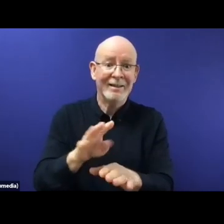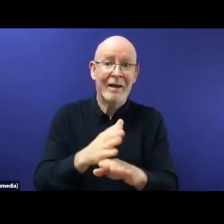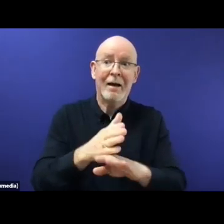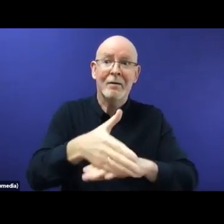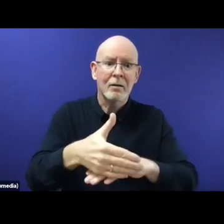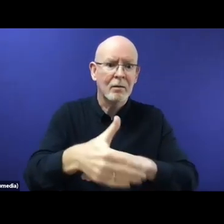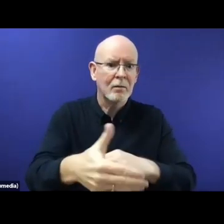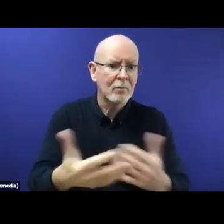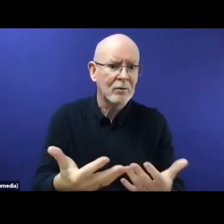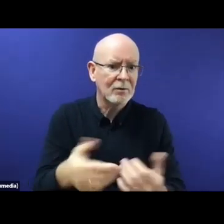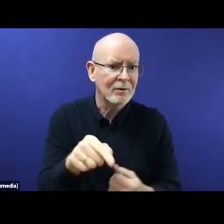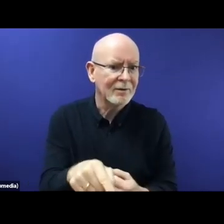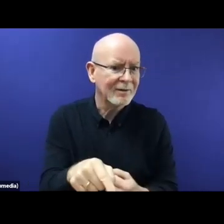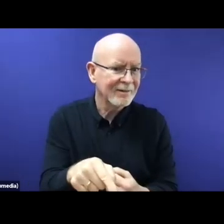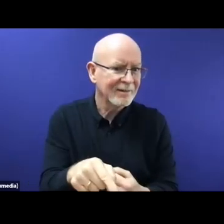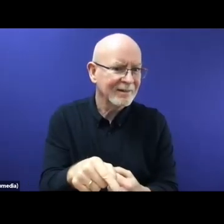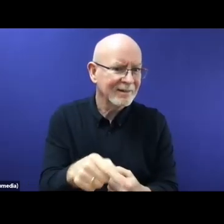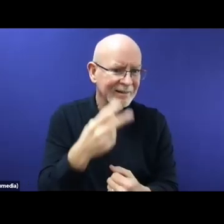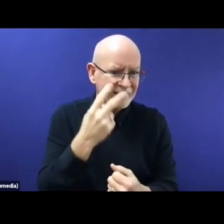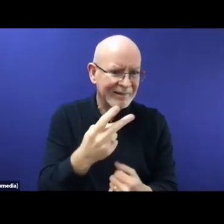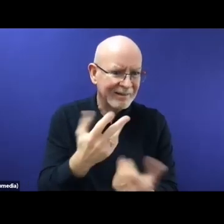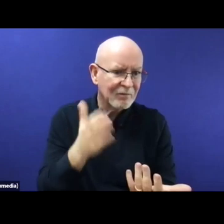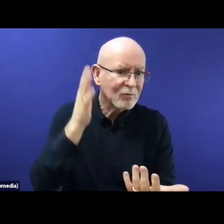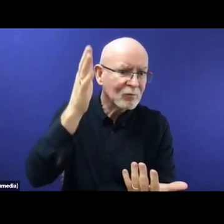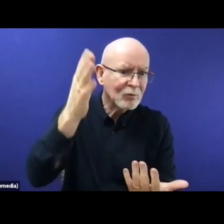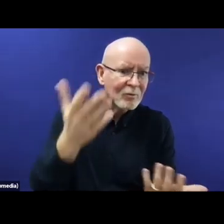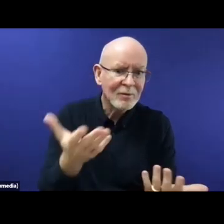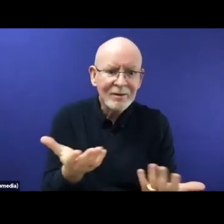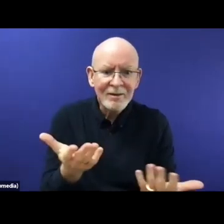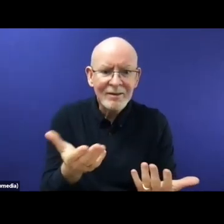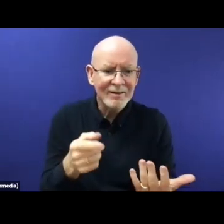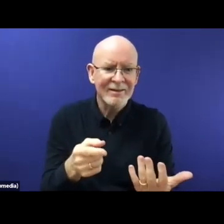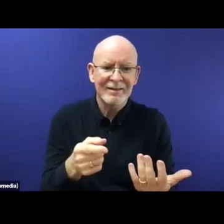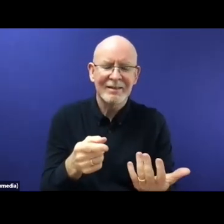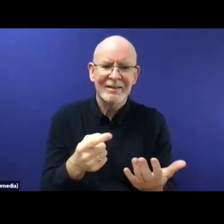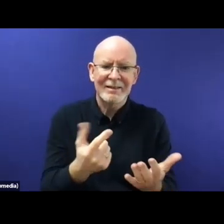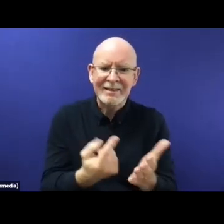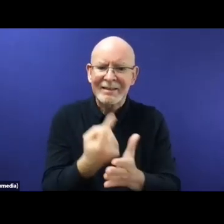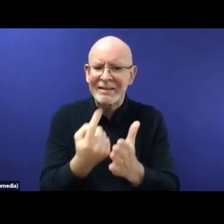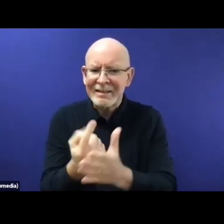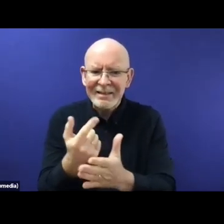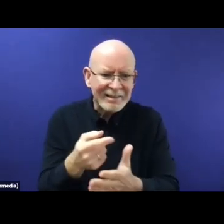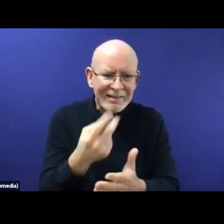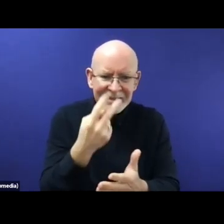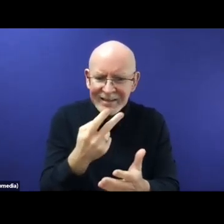researchers are also seeing is that there's likely, once travel opens up, for there to be a blip in travel, for there to be a resurgence